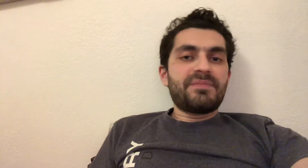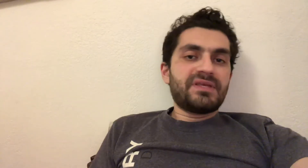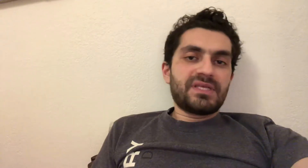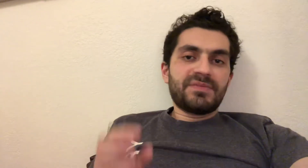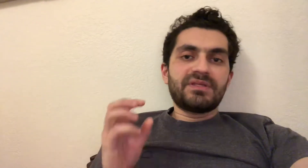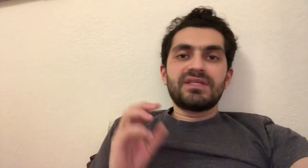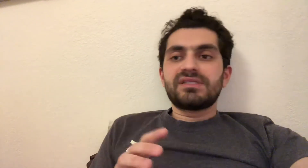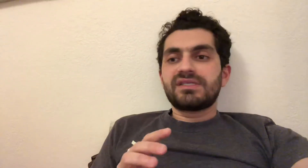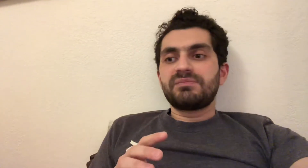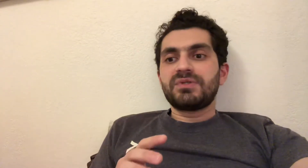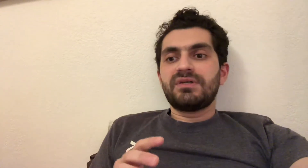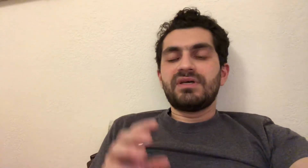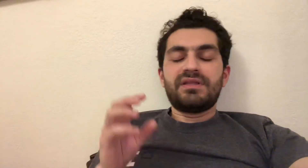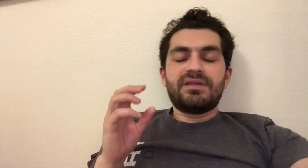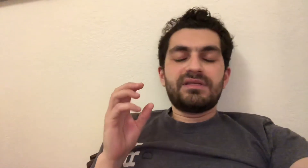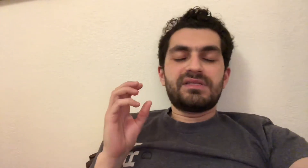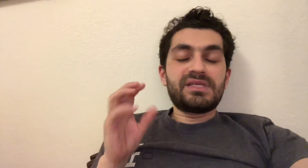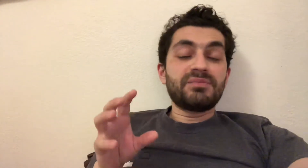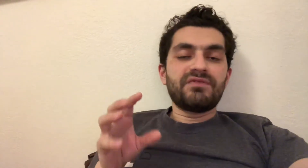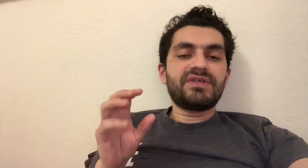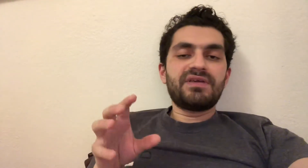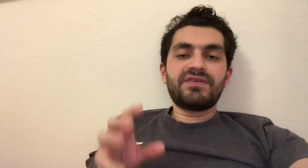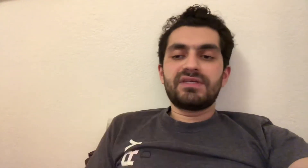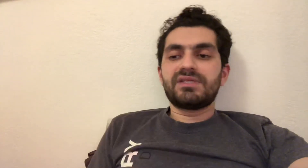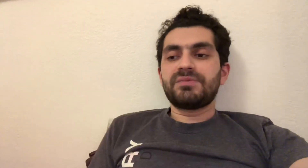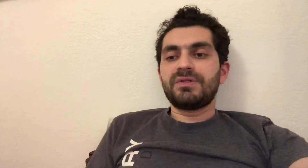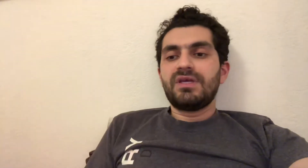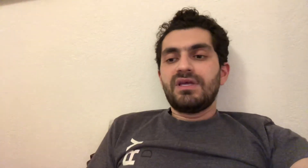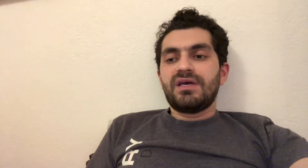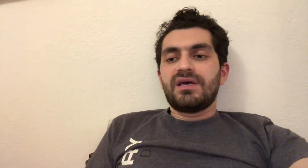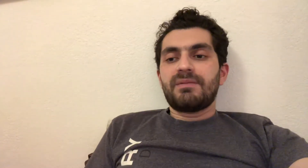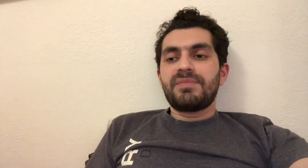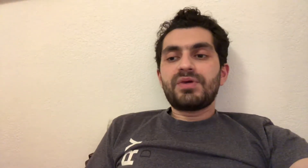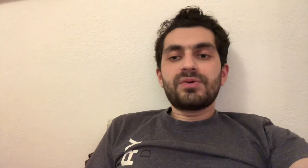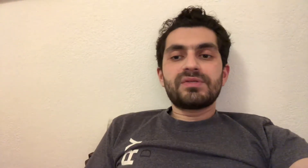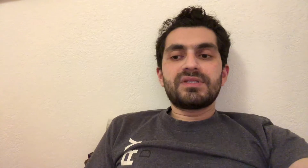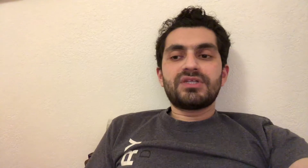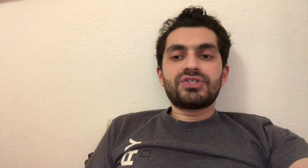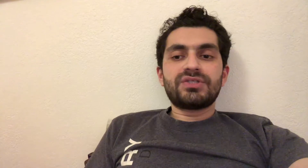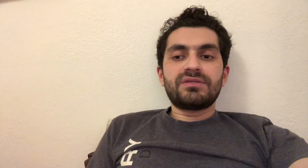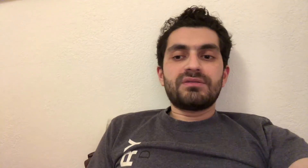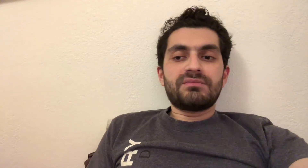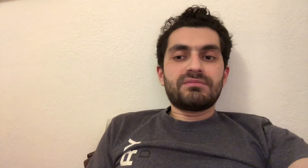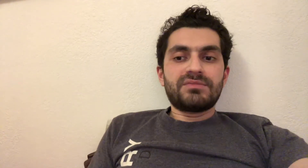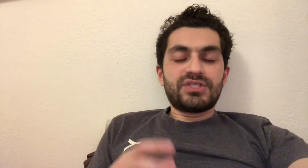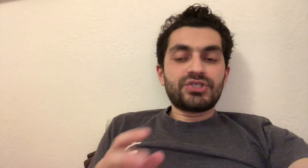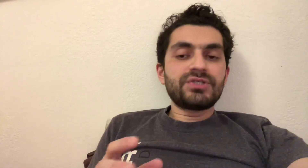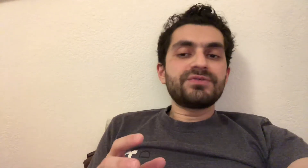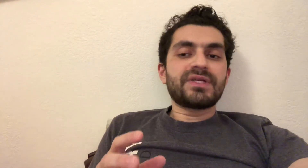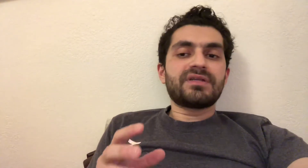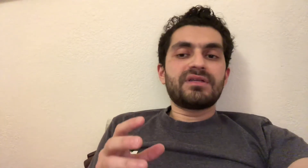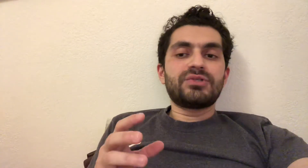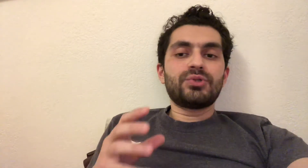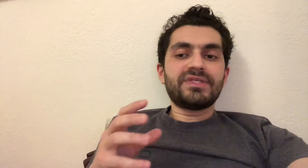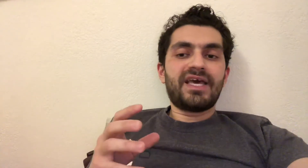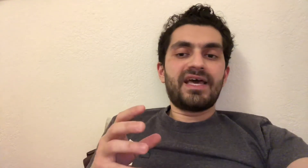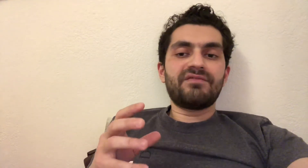to pick something that is simple, that is simple, very, very simple. Because the children don't have